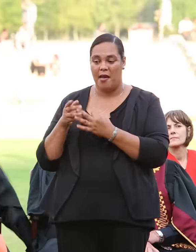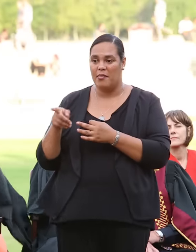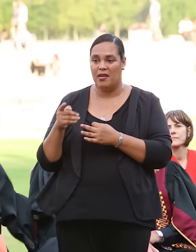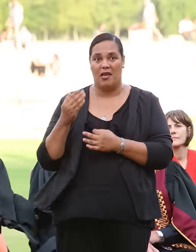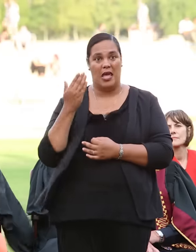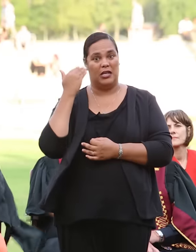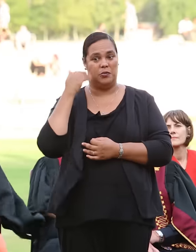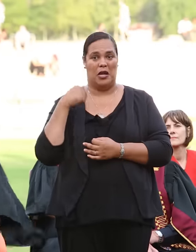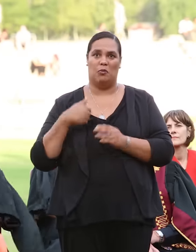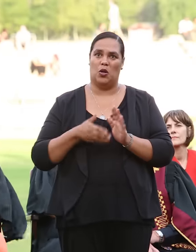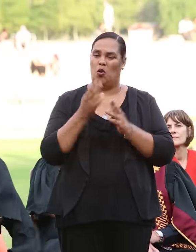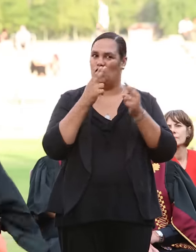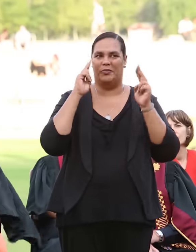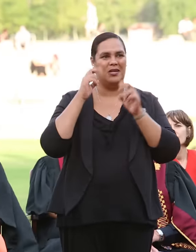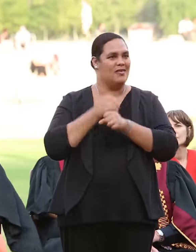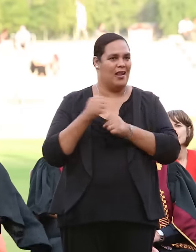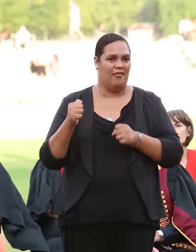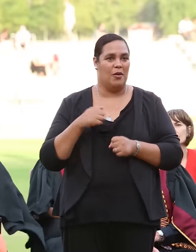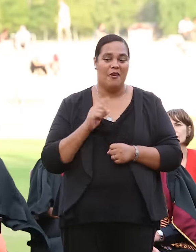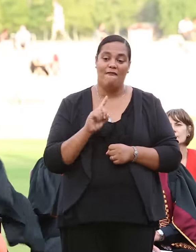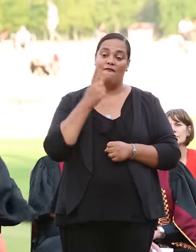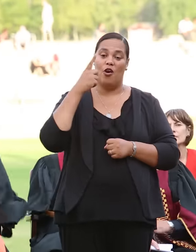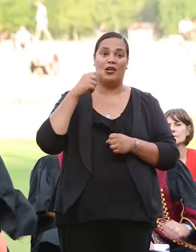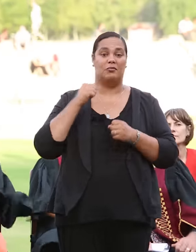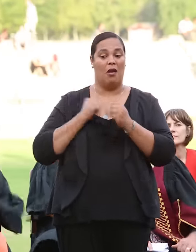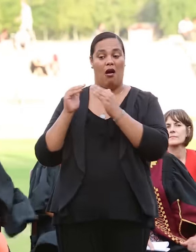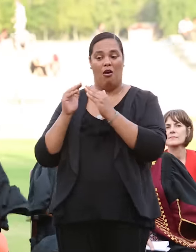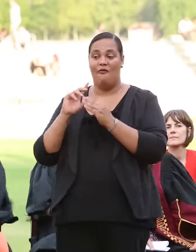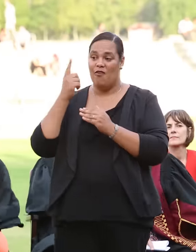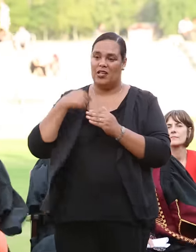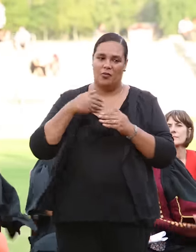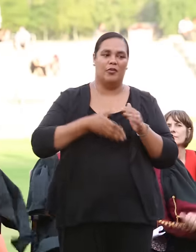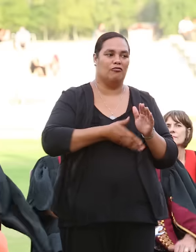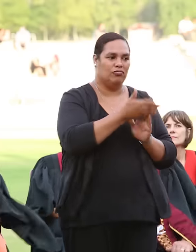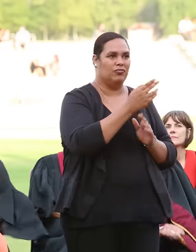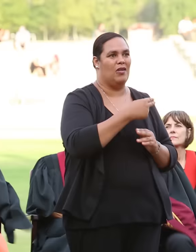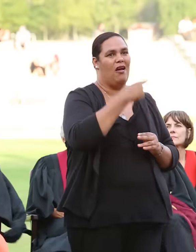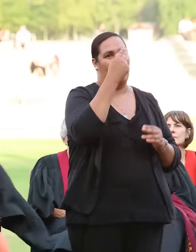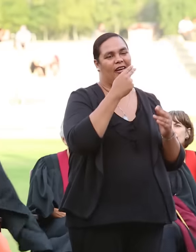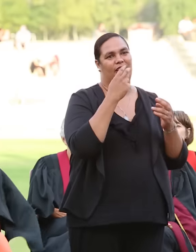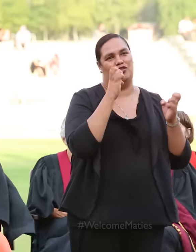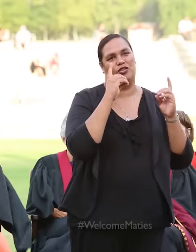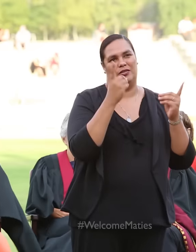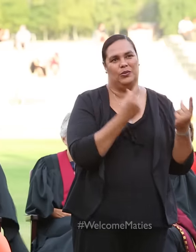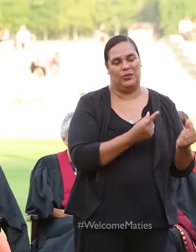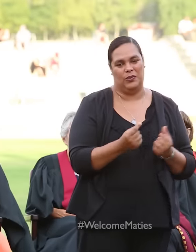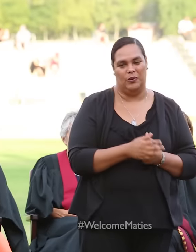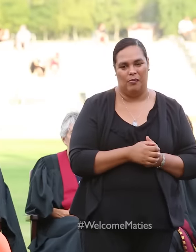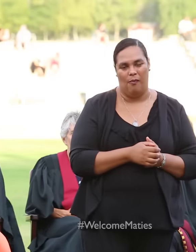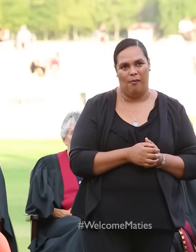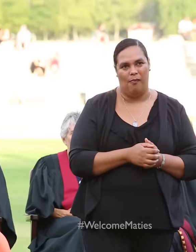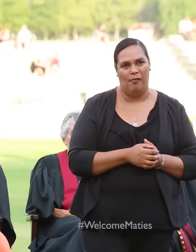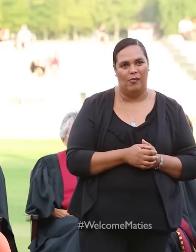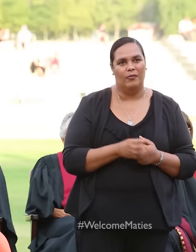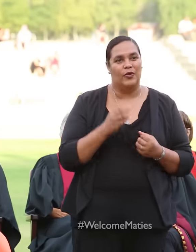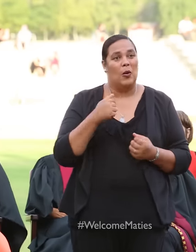expected of. In fact, I was the first in my household to go on to do any form of higher education. So me